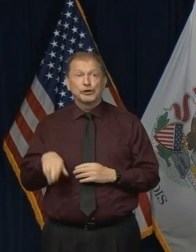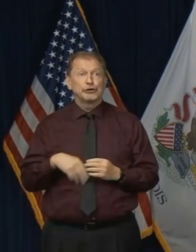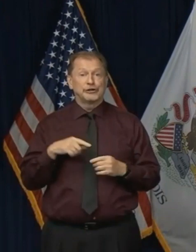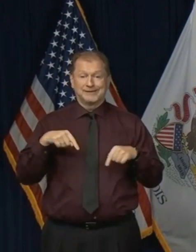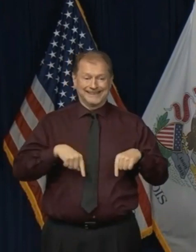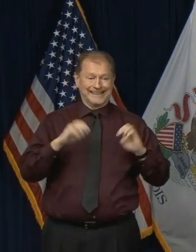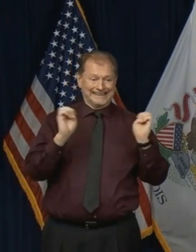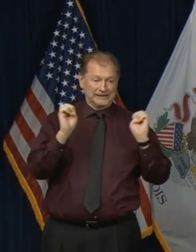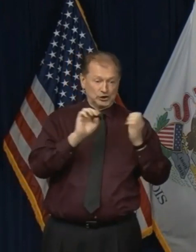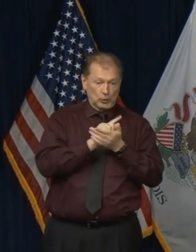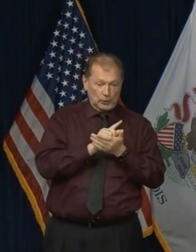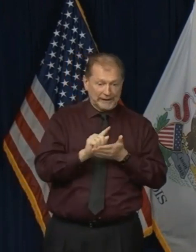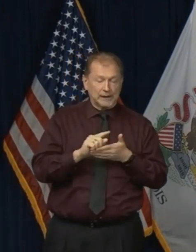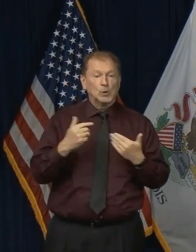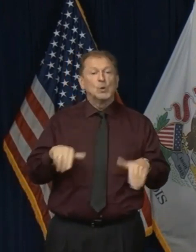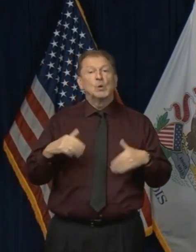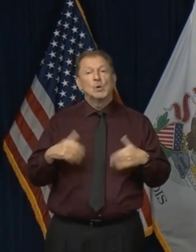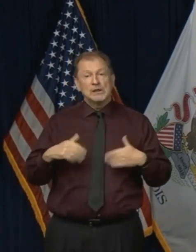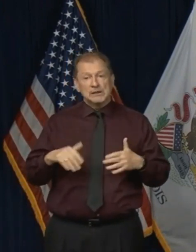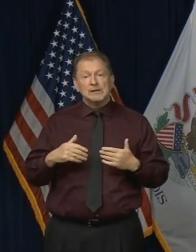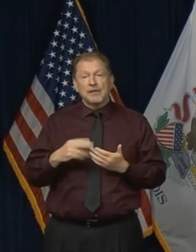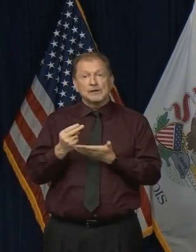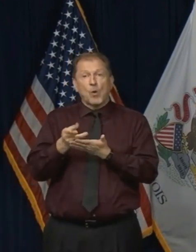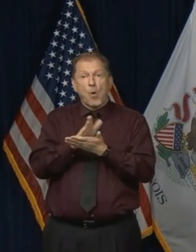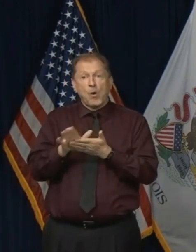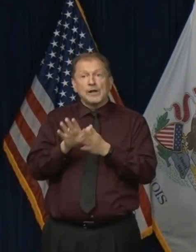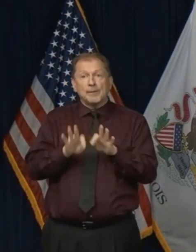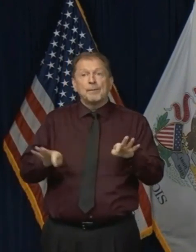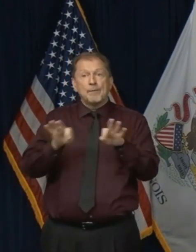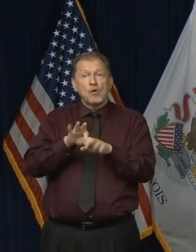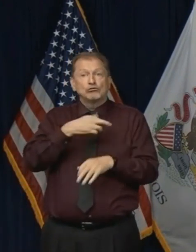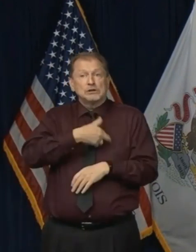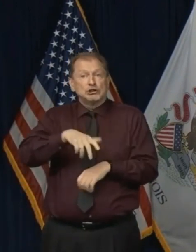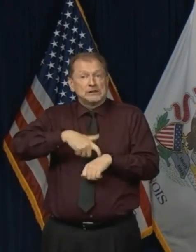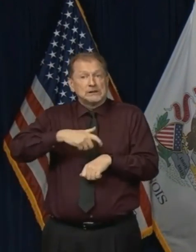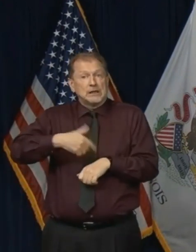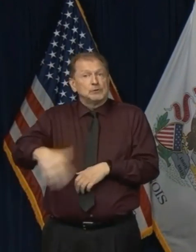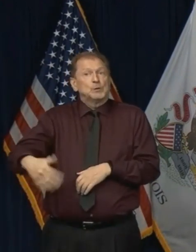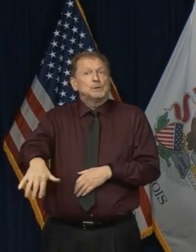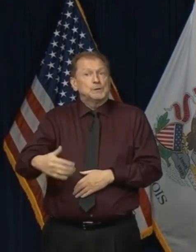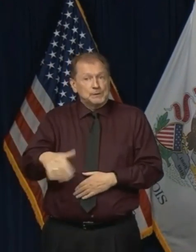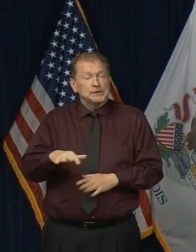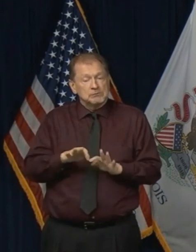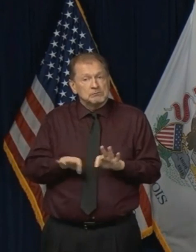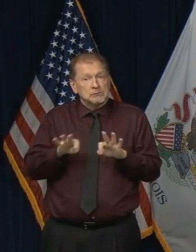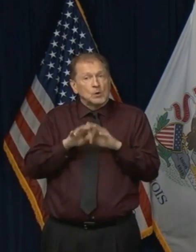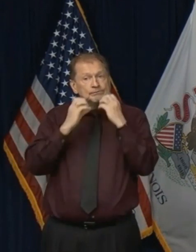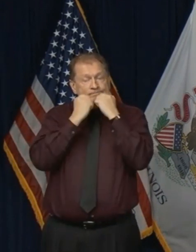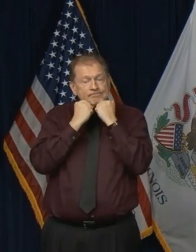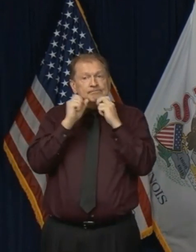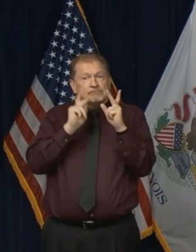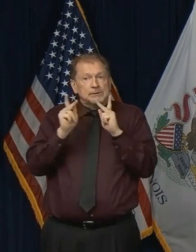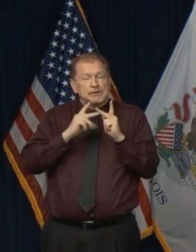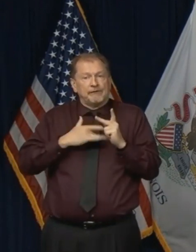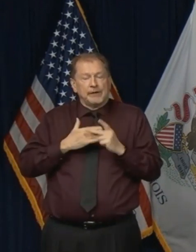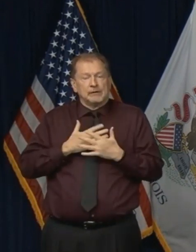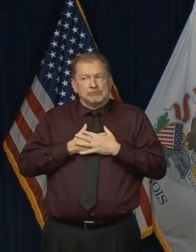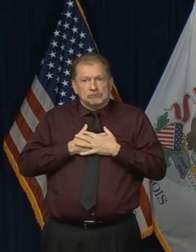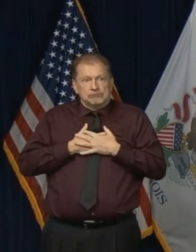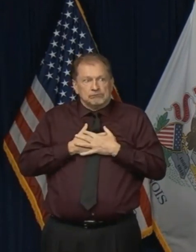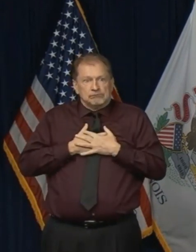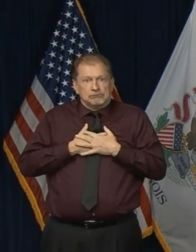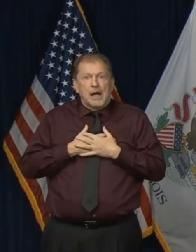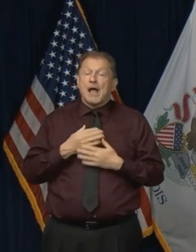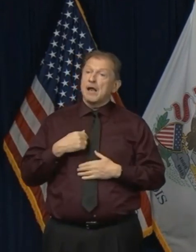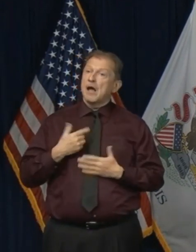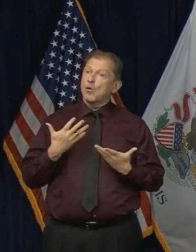Uh, this is, this is a holy, important, holy time of year. Uh, and I want very much for people